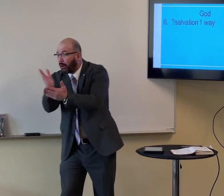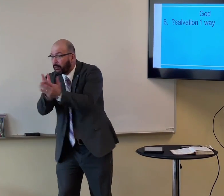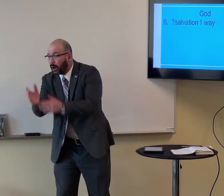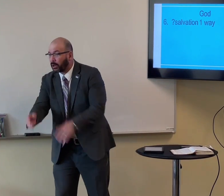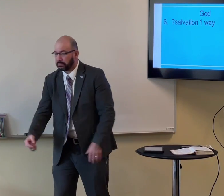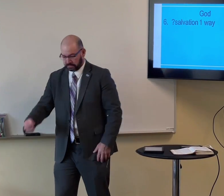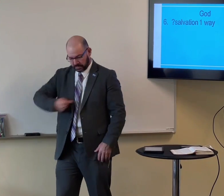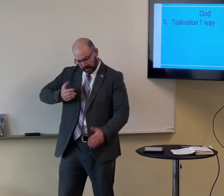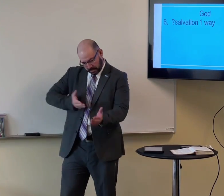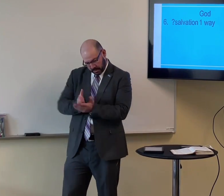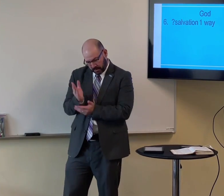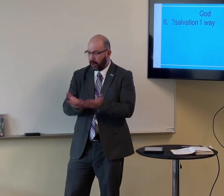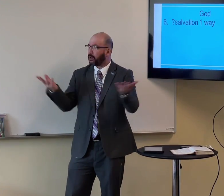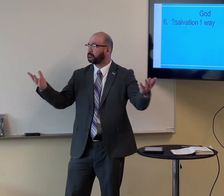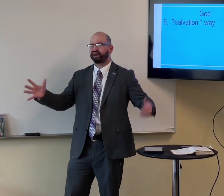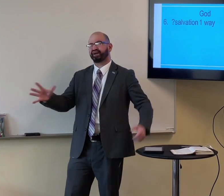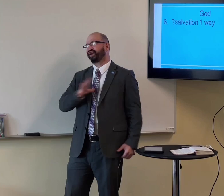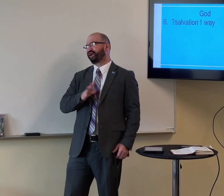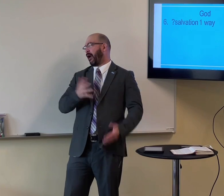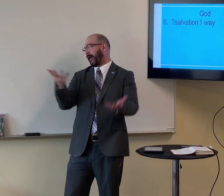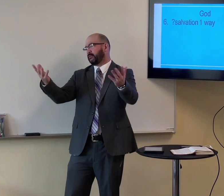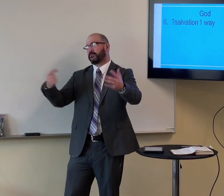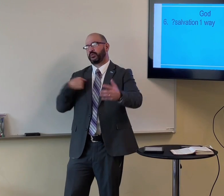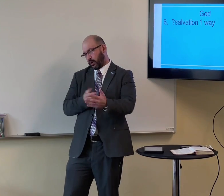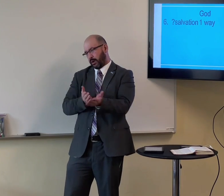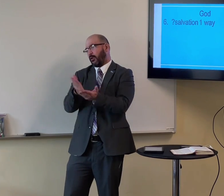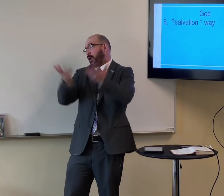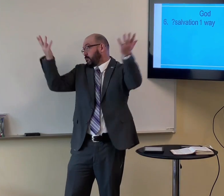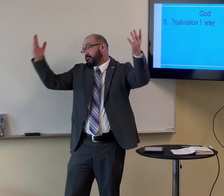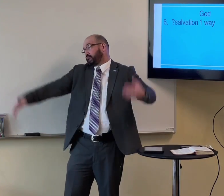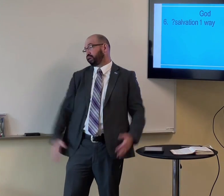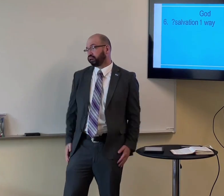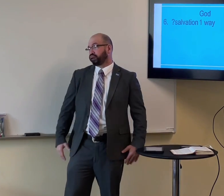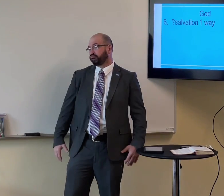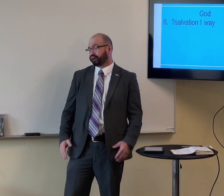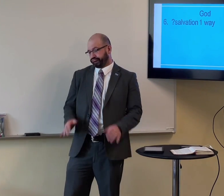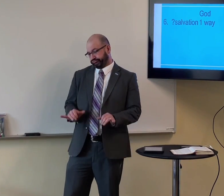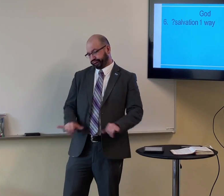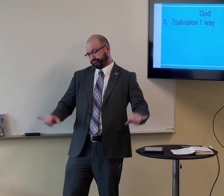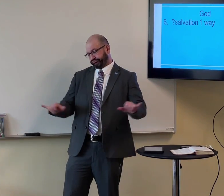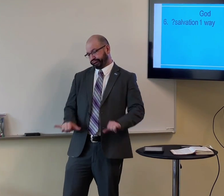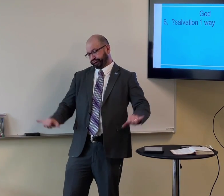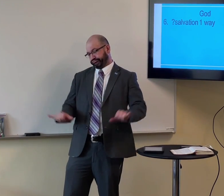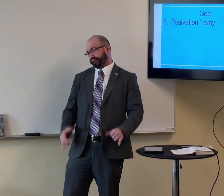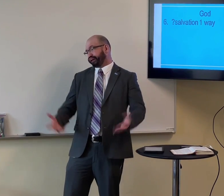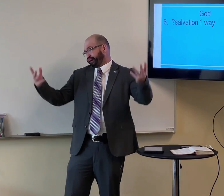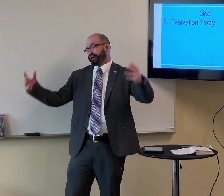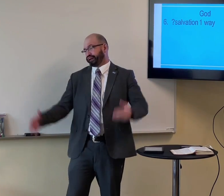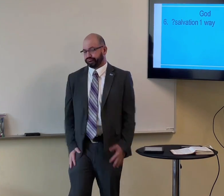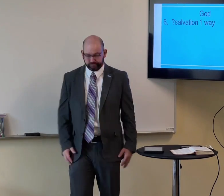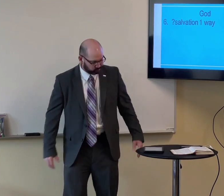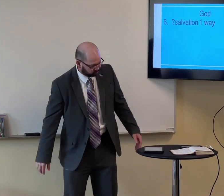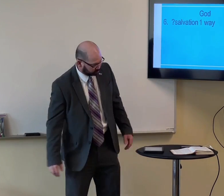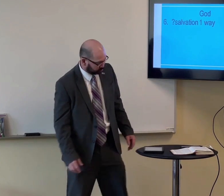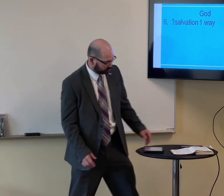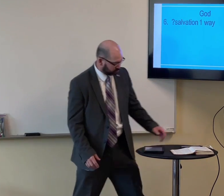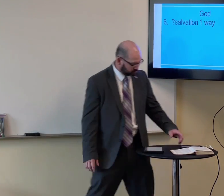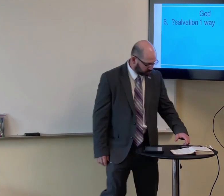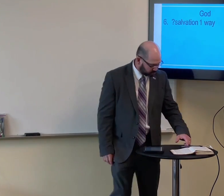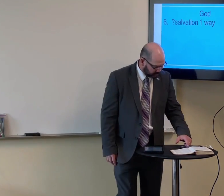If you're, you're okay, I'm okay. Yeah, just, let's keep, just go on, go on with life. Everything's the same old, same old.